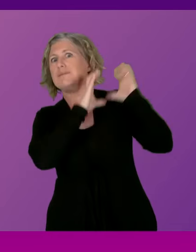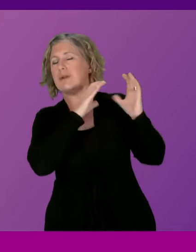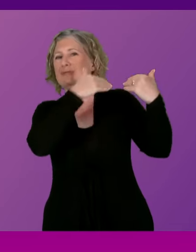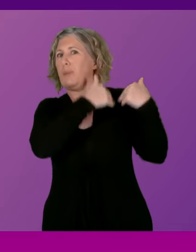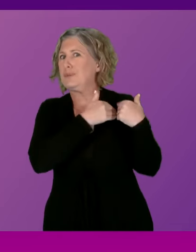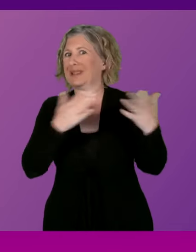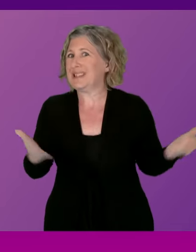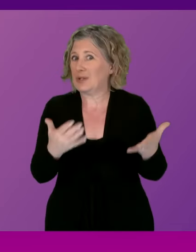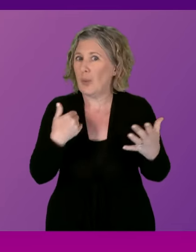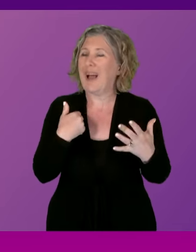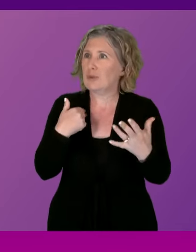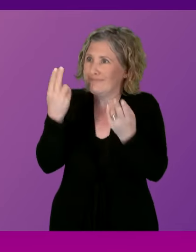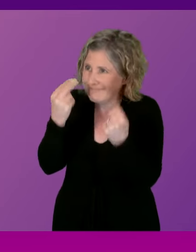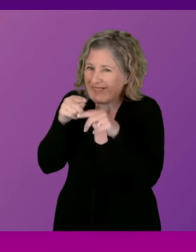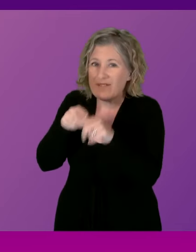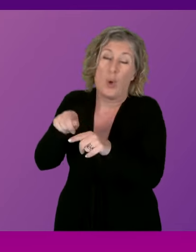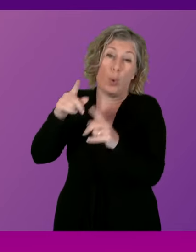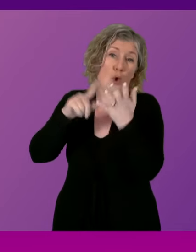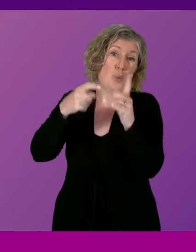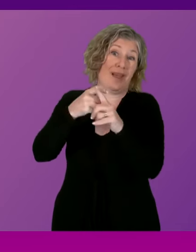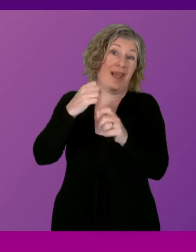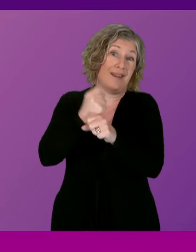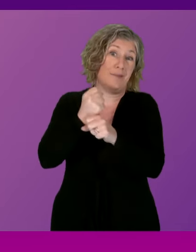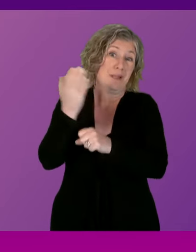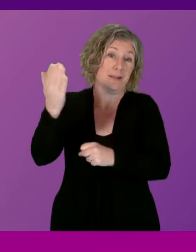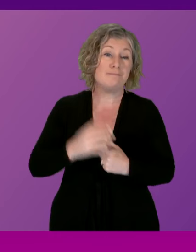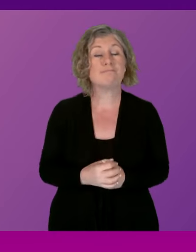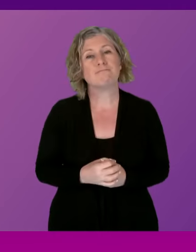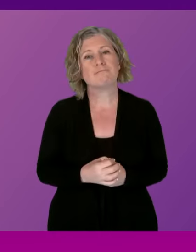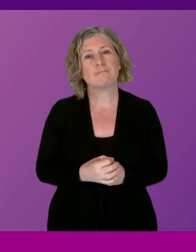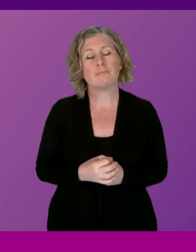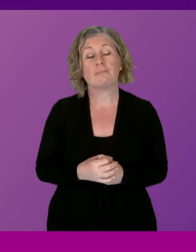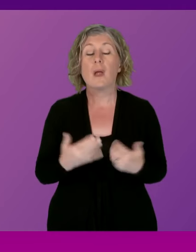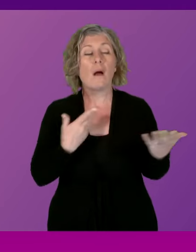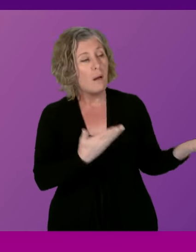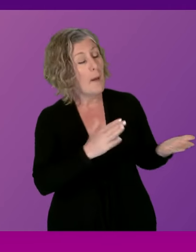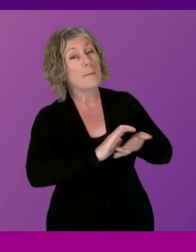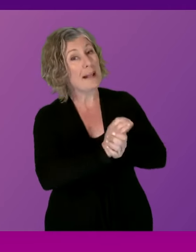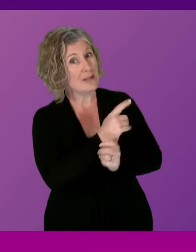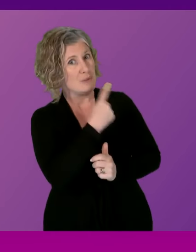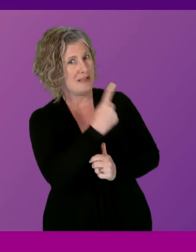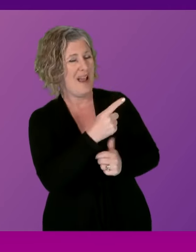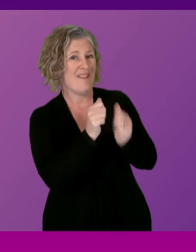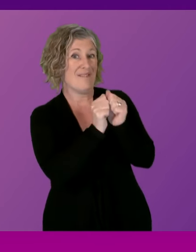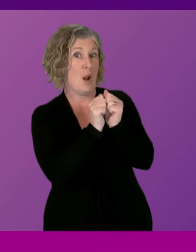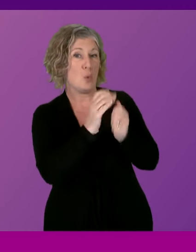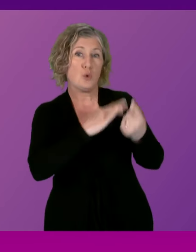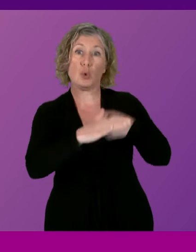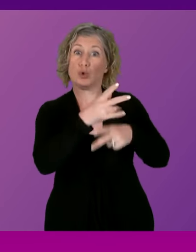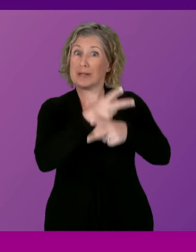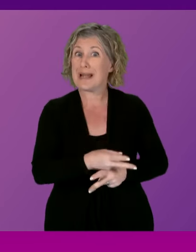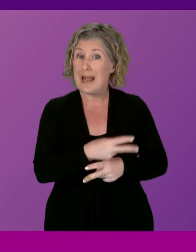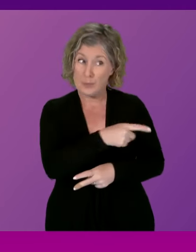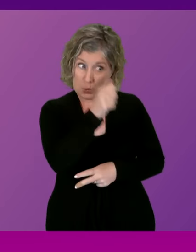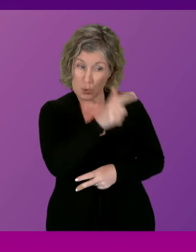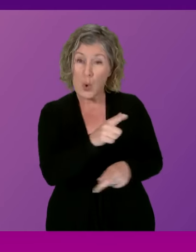austerity-driven UK government president. Jackie Beaulieu. I'm pleased to hear how much the First Minister values social care because he will also know that